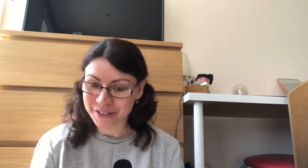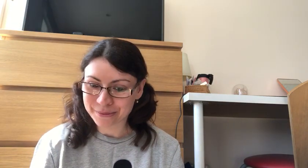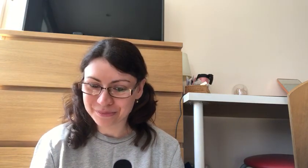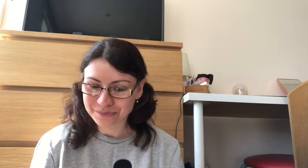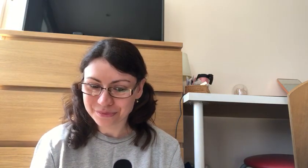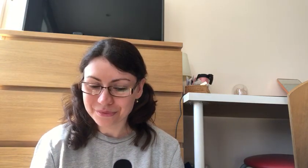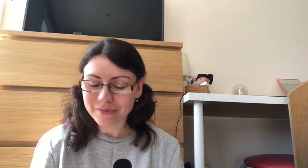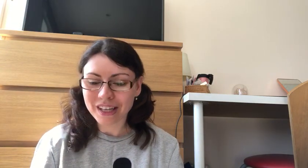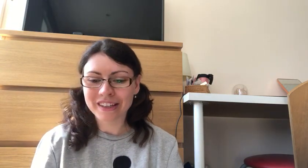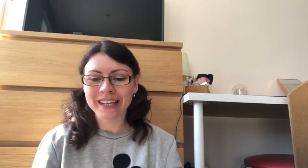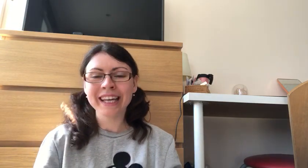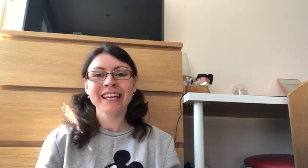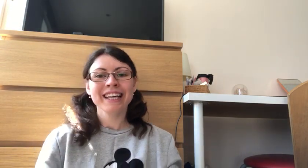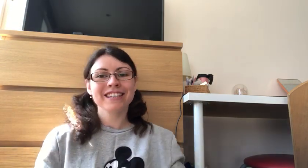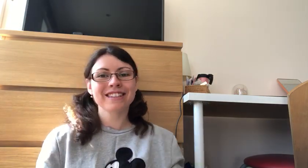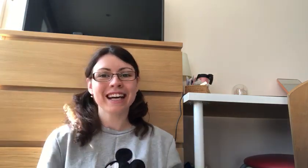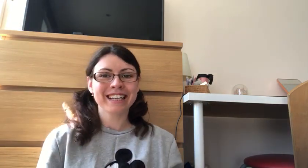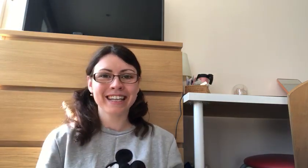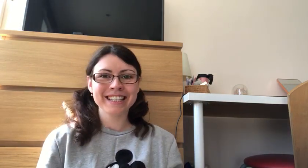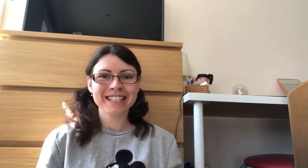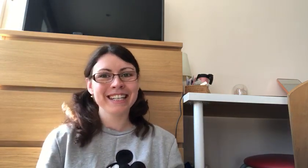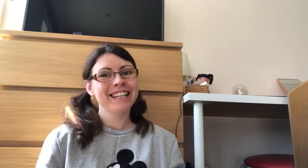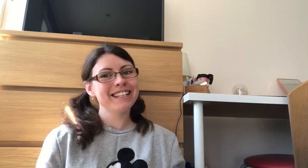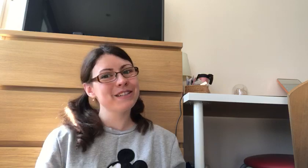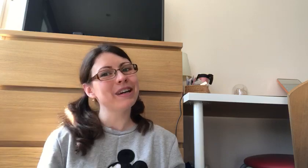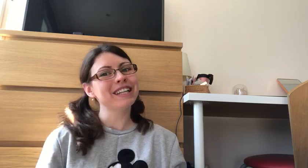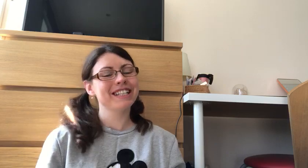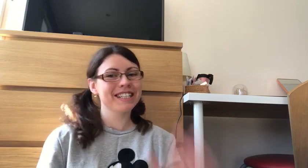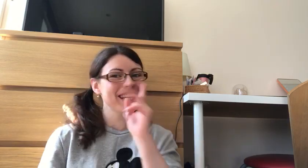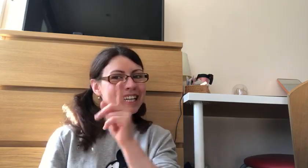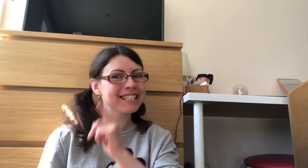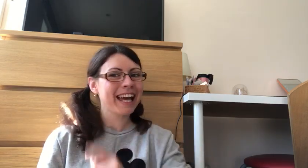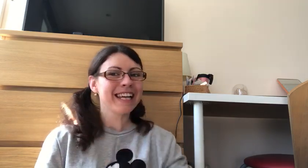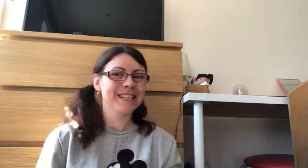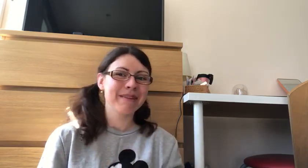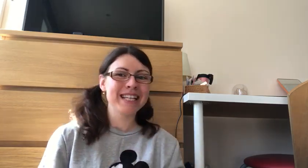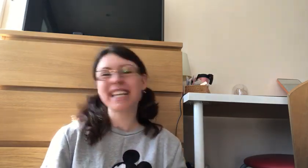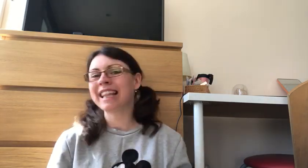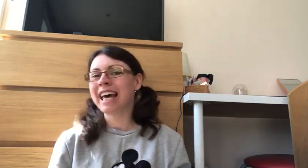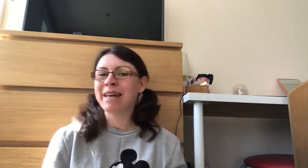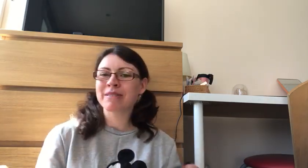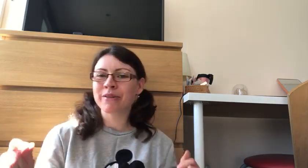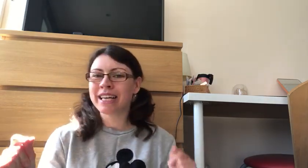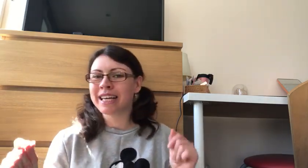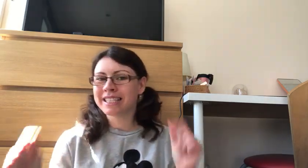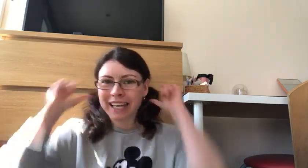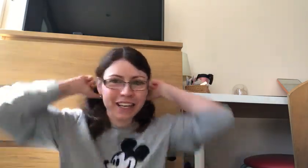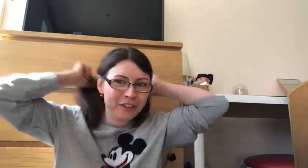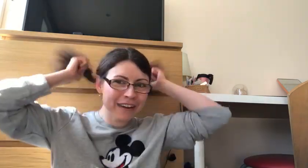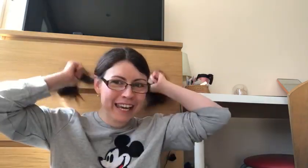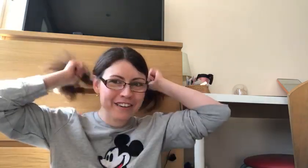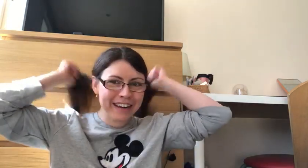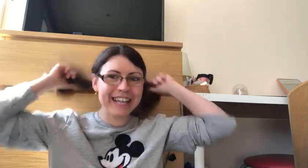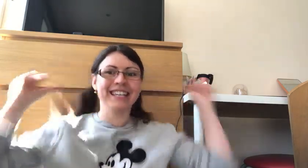okay so tigers this one it's nice easy peasy land squeezy hooray hooray